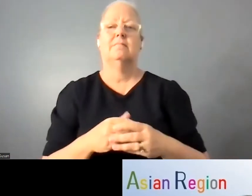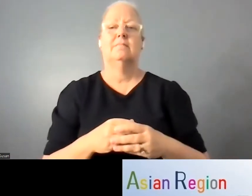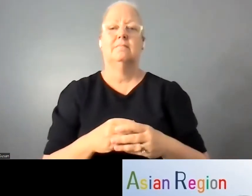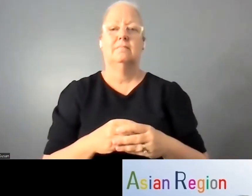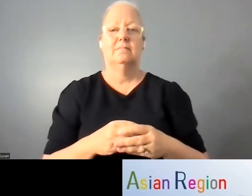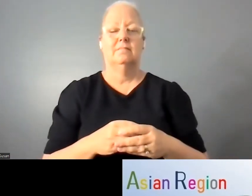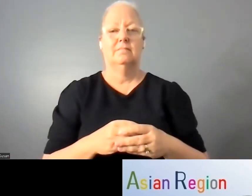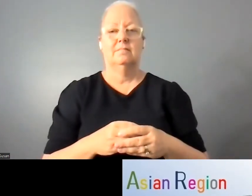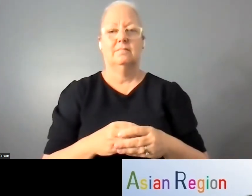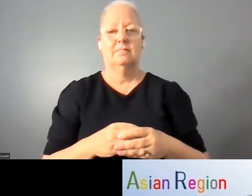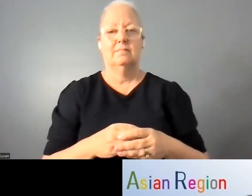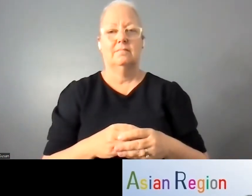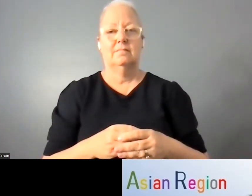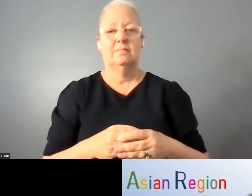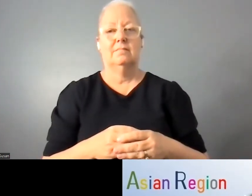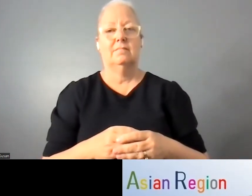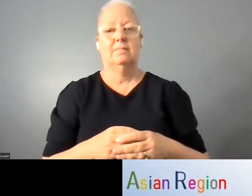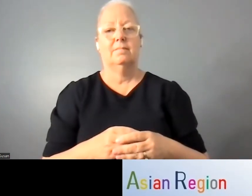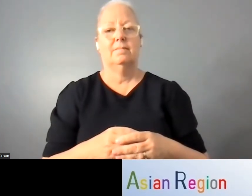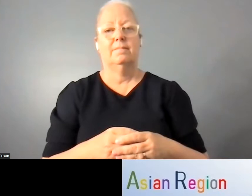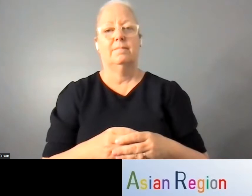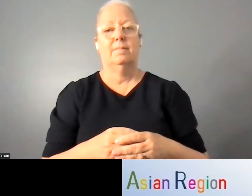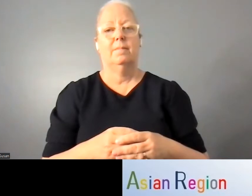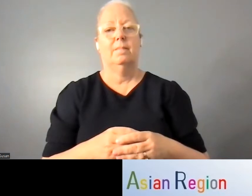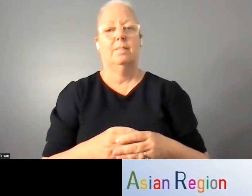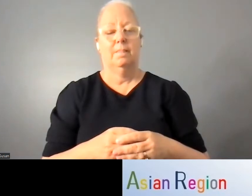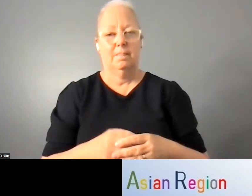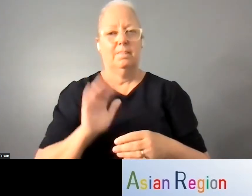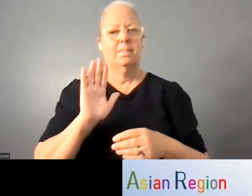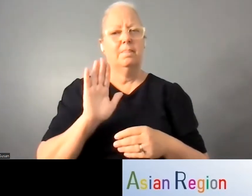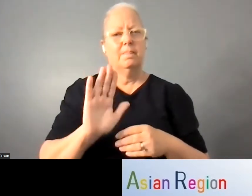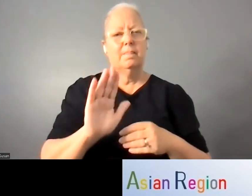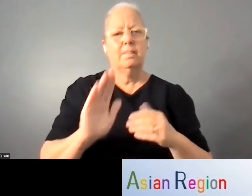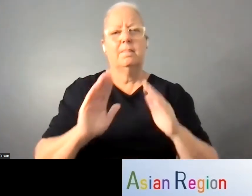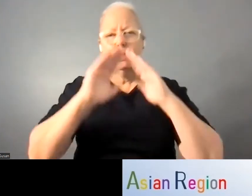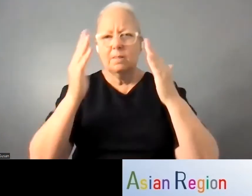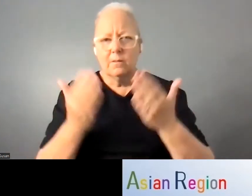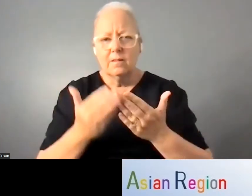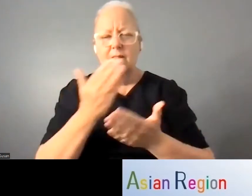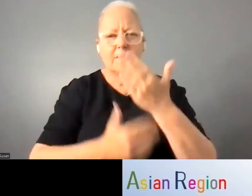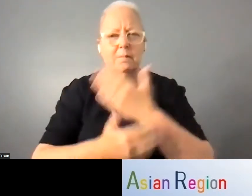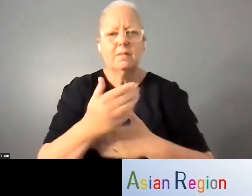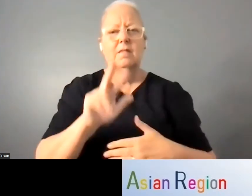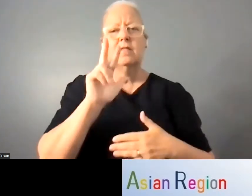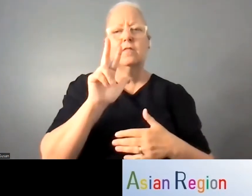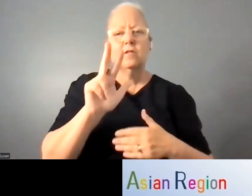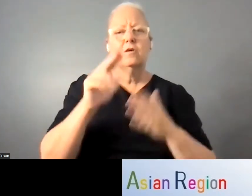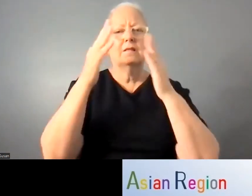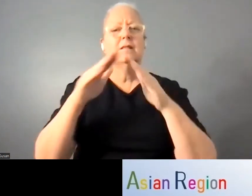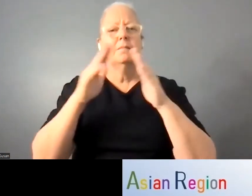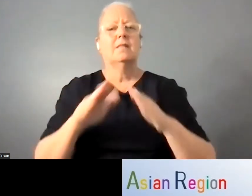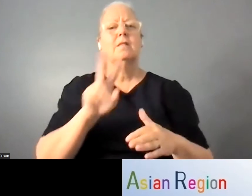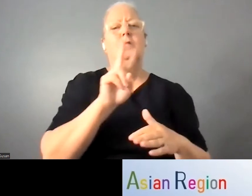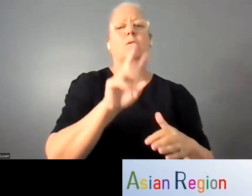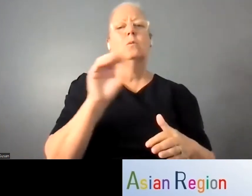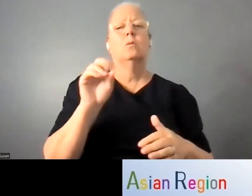Department Uttarkand in World Disability Day on 3rd December 2021. So